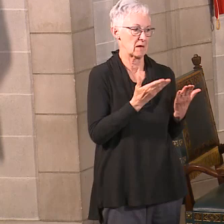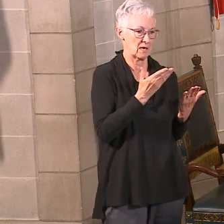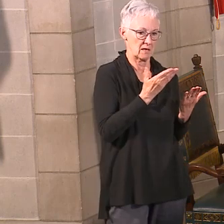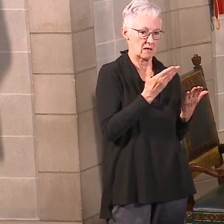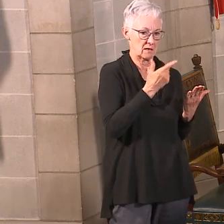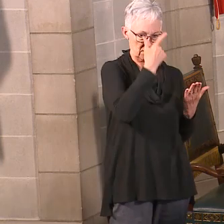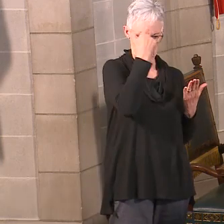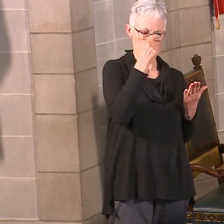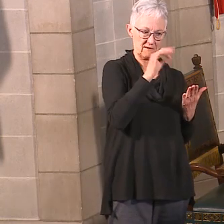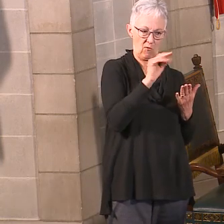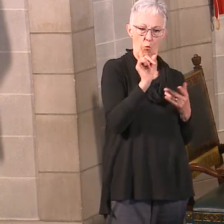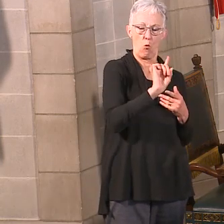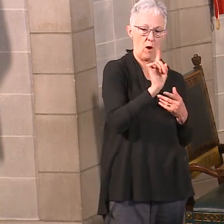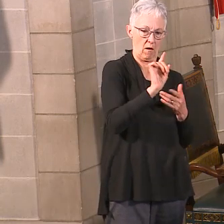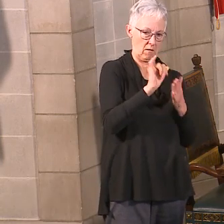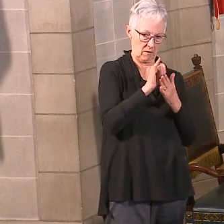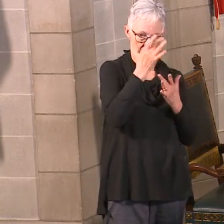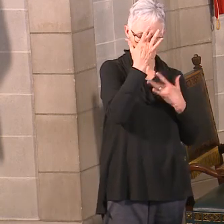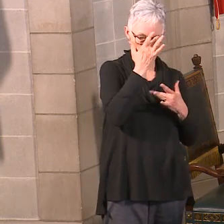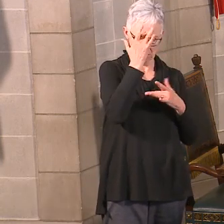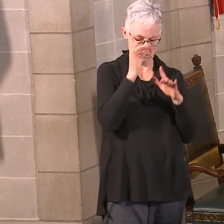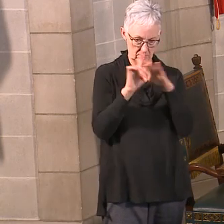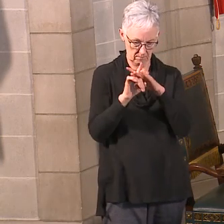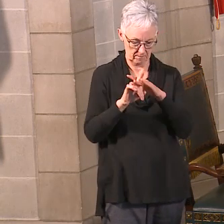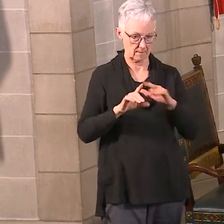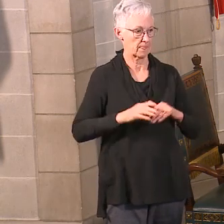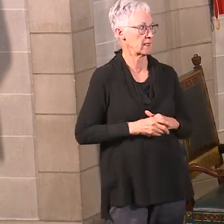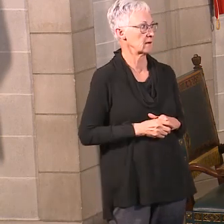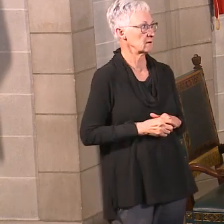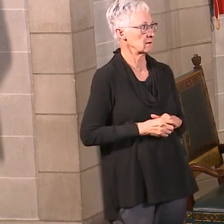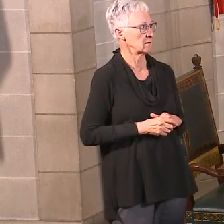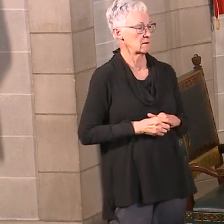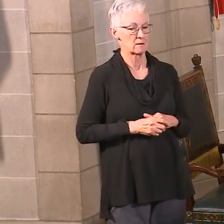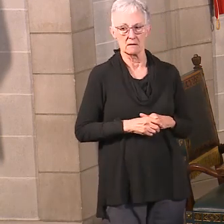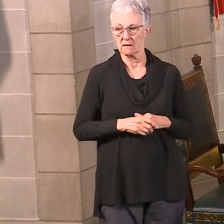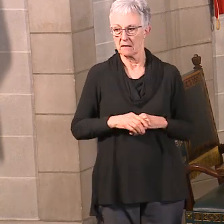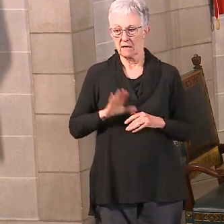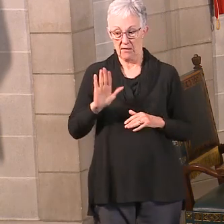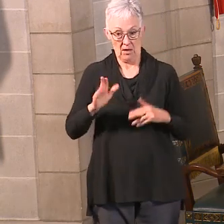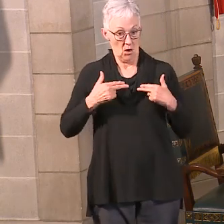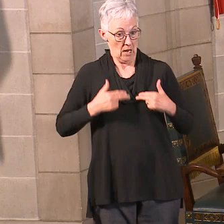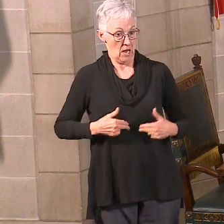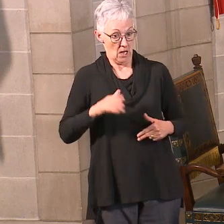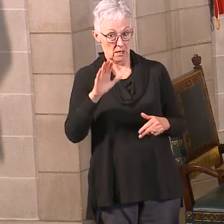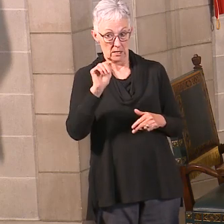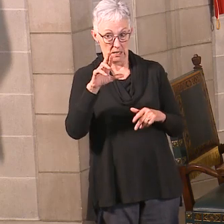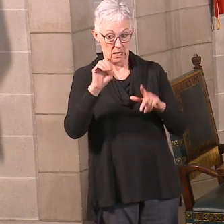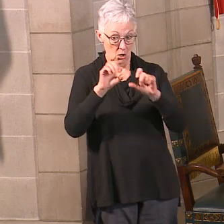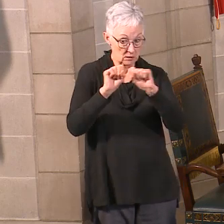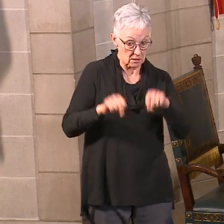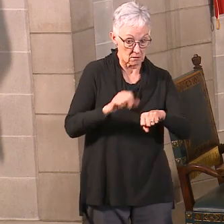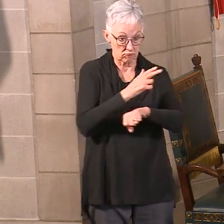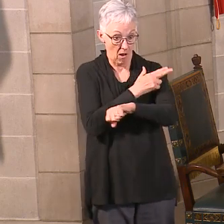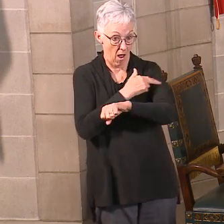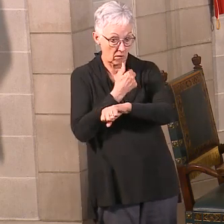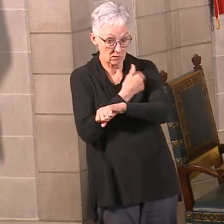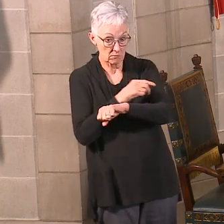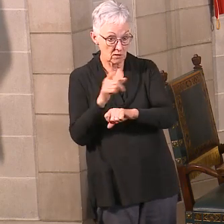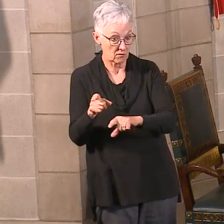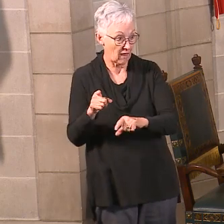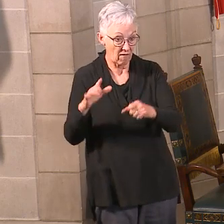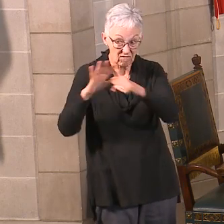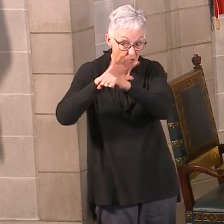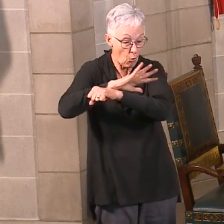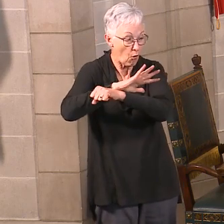the other thing I'd just say just to kind of finish up the question about are there healthcare systems being overwhelmed? And the answer is absolutely not. Again, where we've got the